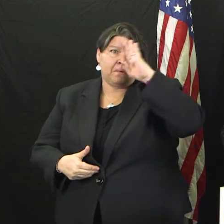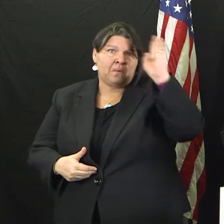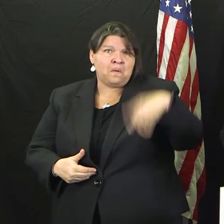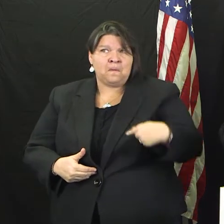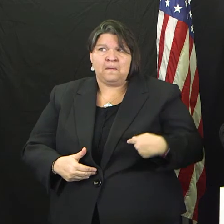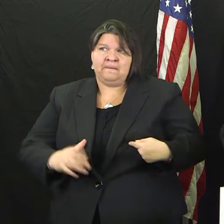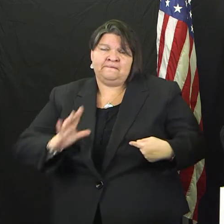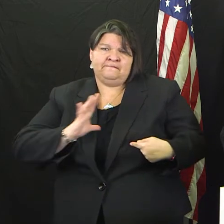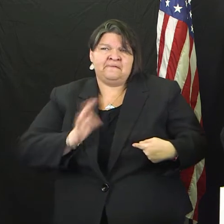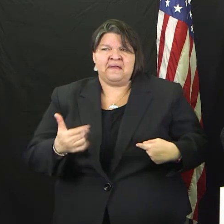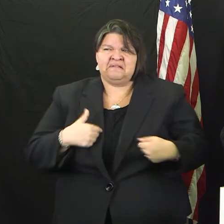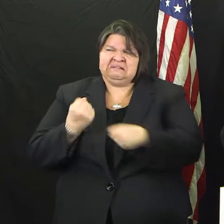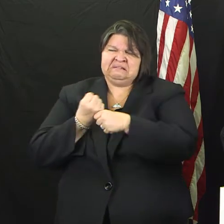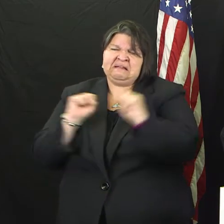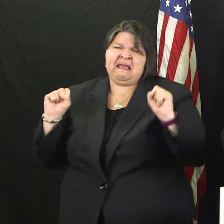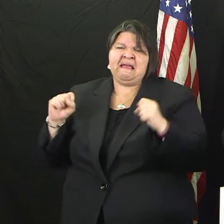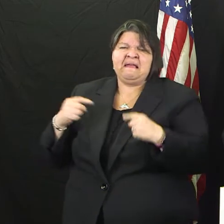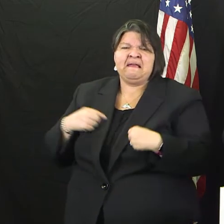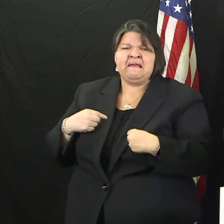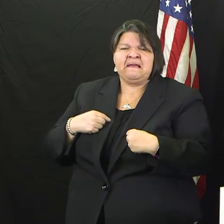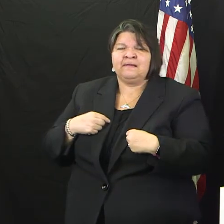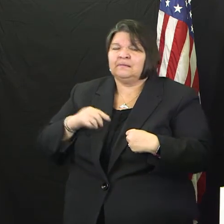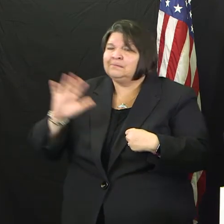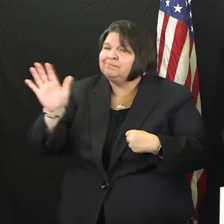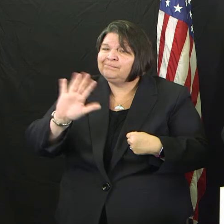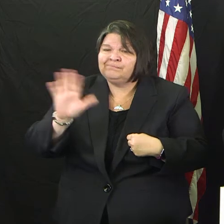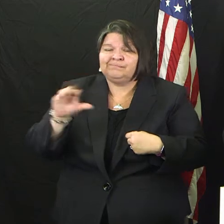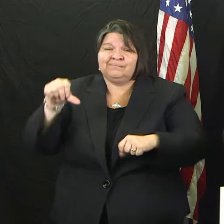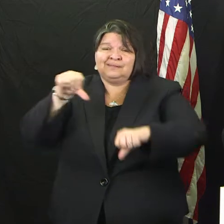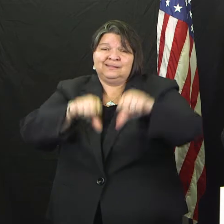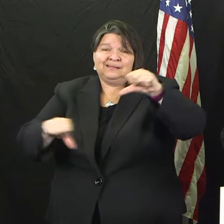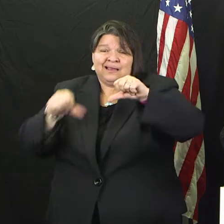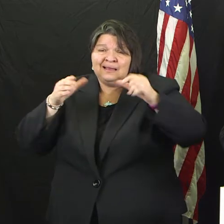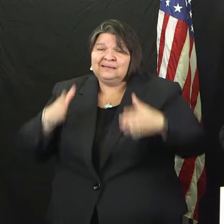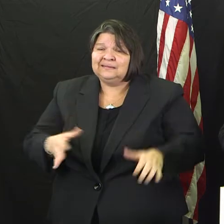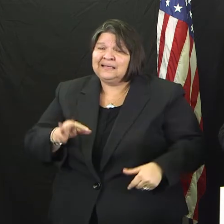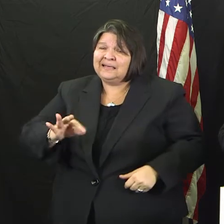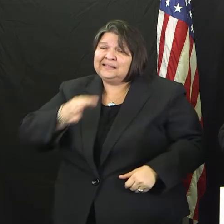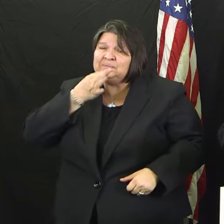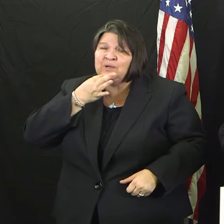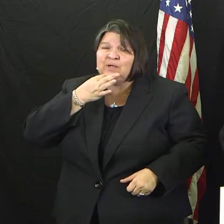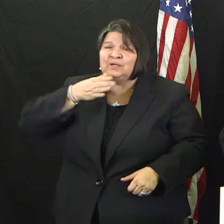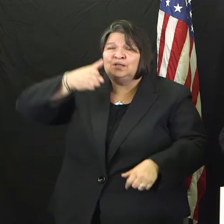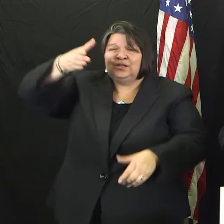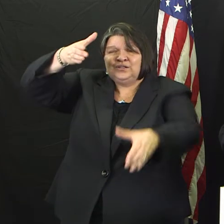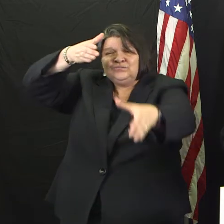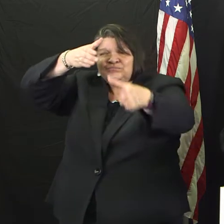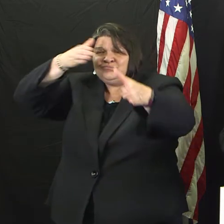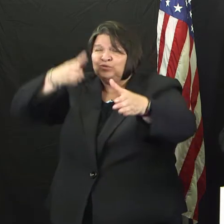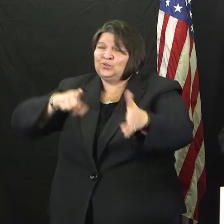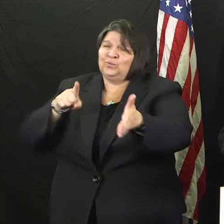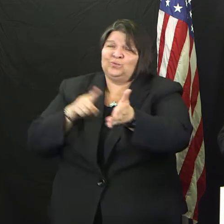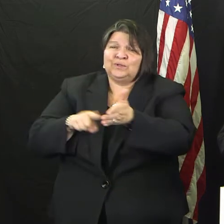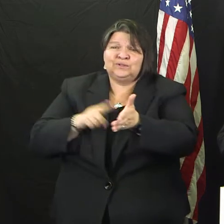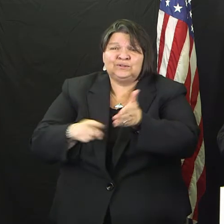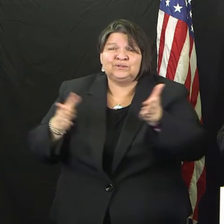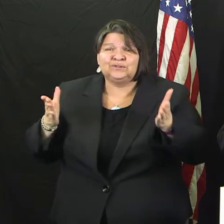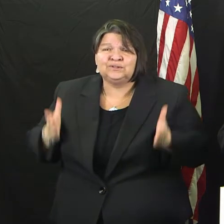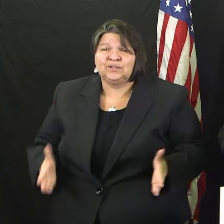The science and the scientists, the research and the researchers, the medicine and the doctors